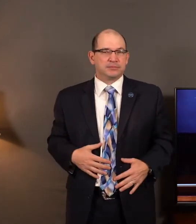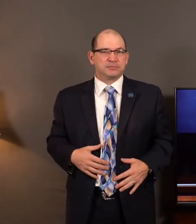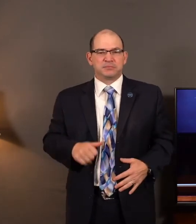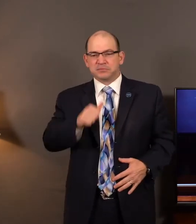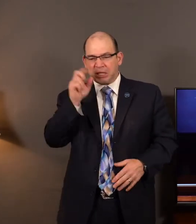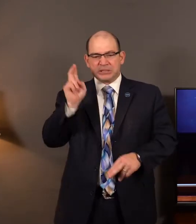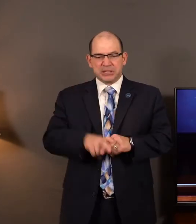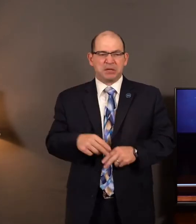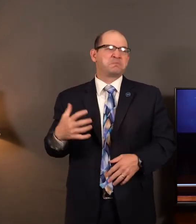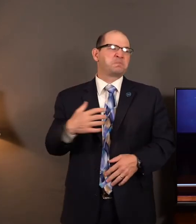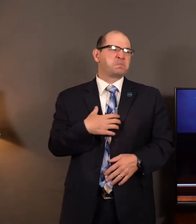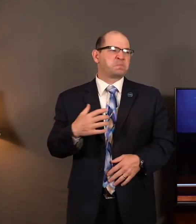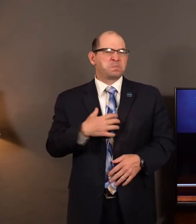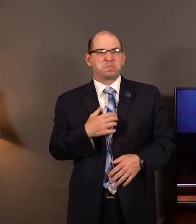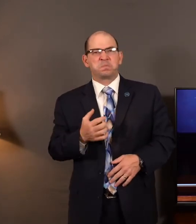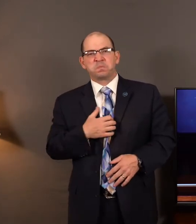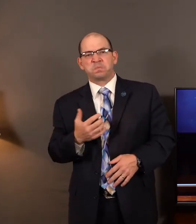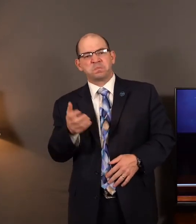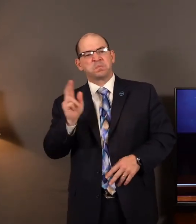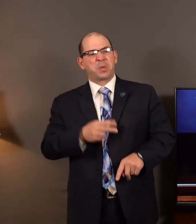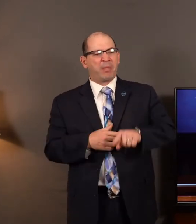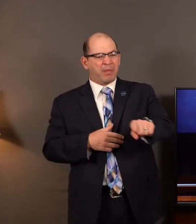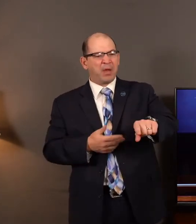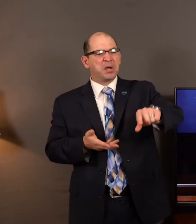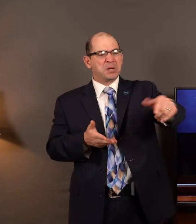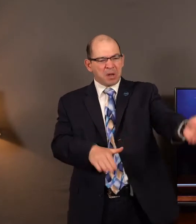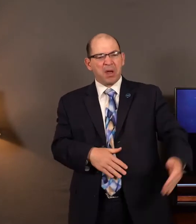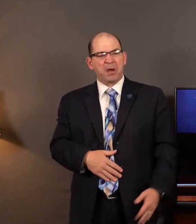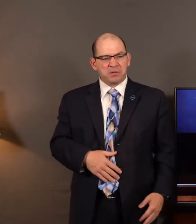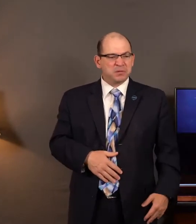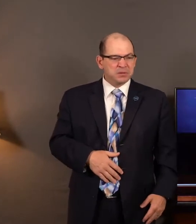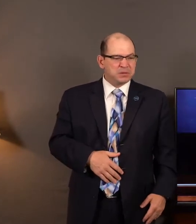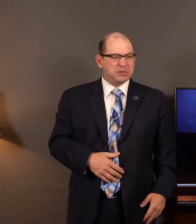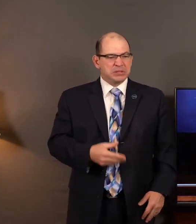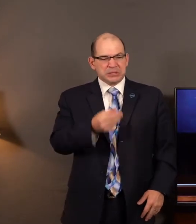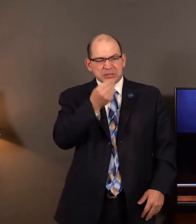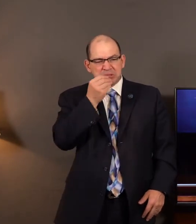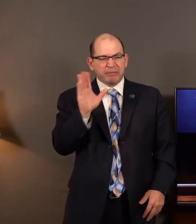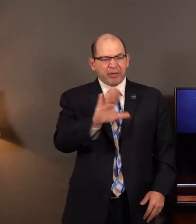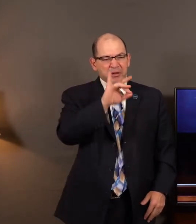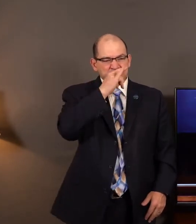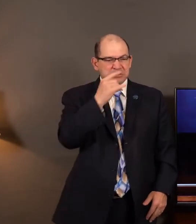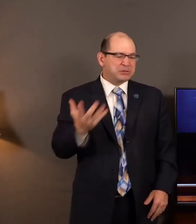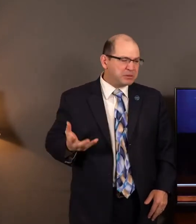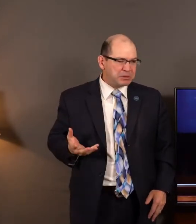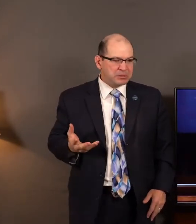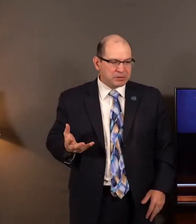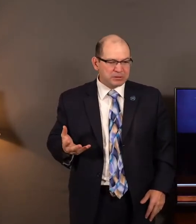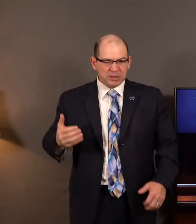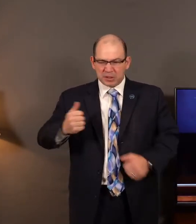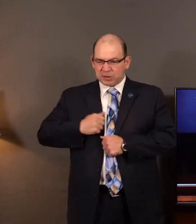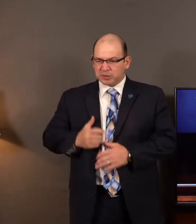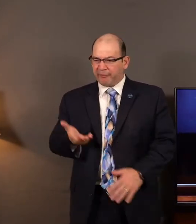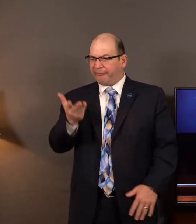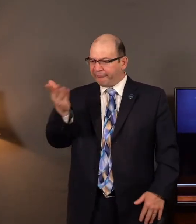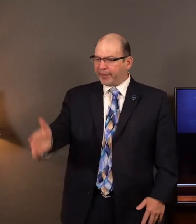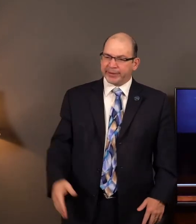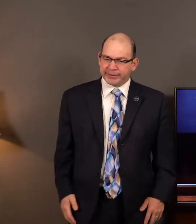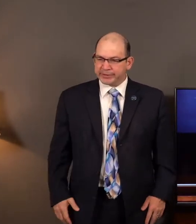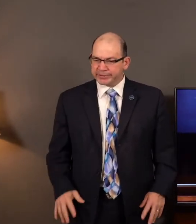People in the city are dying. And literally turning to cannibalism to survive. And the enemy is right outside in siege of the